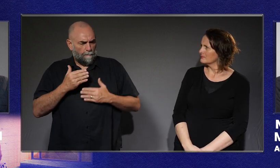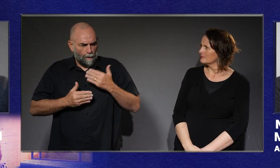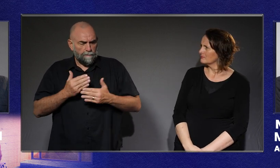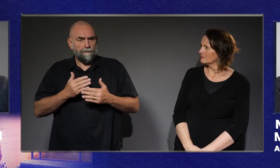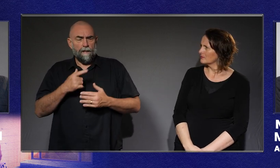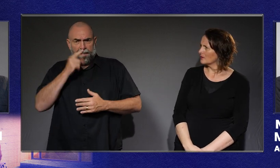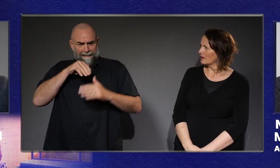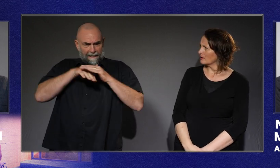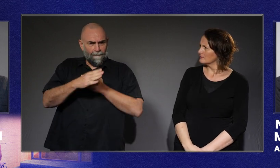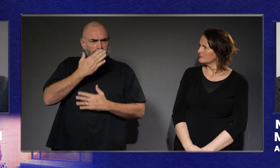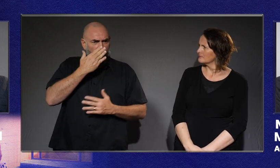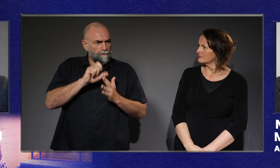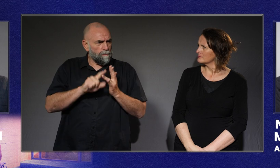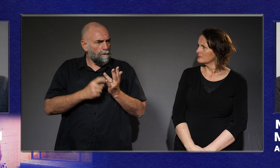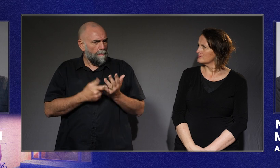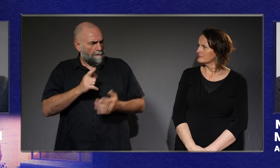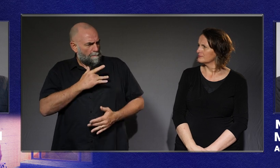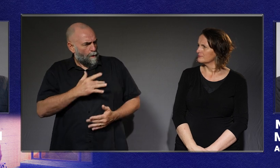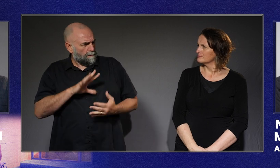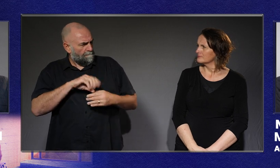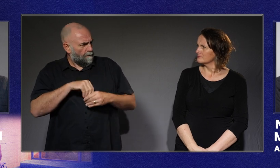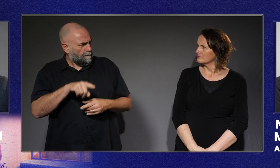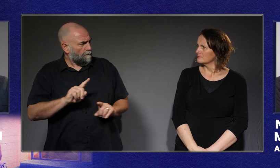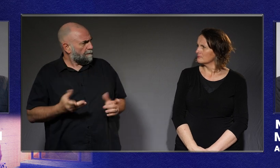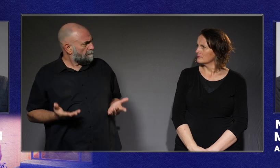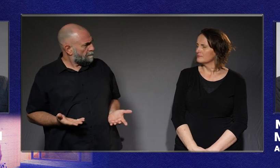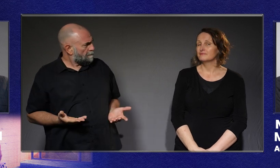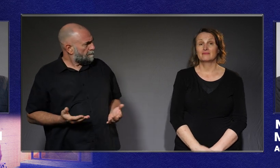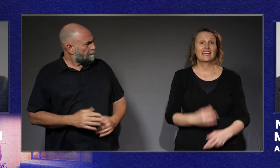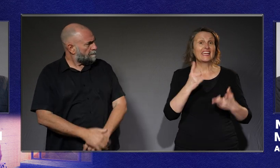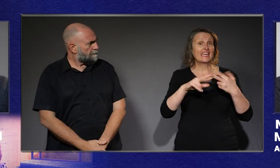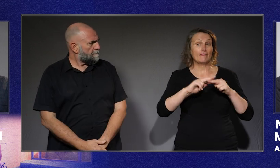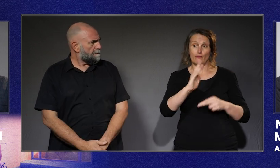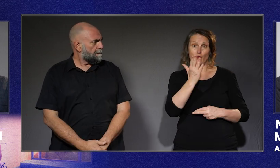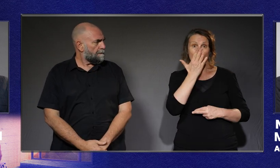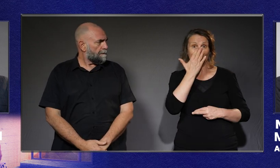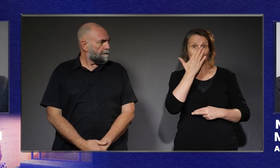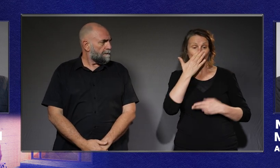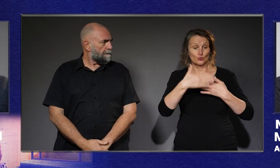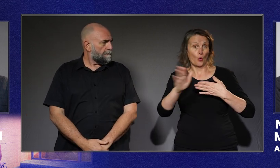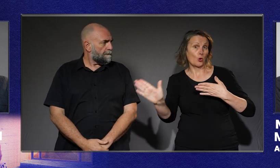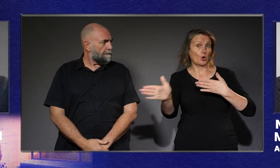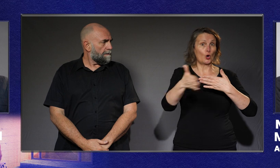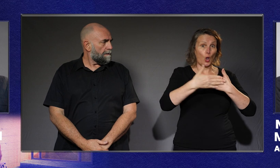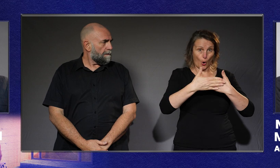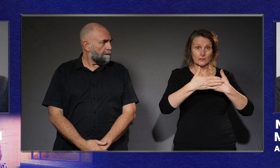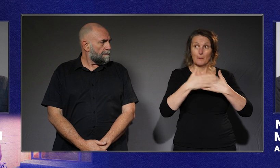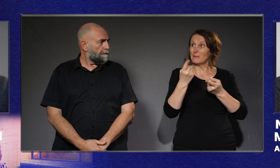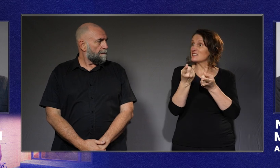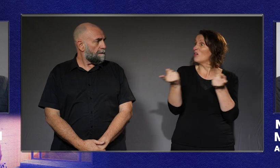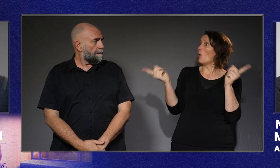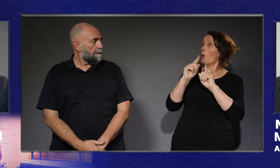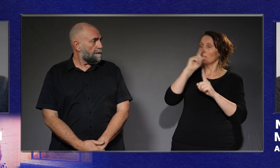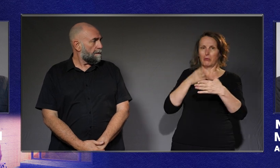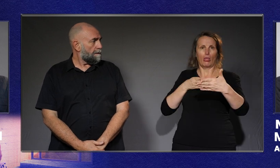through the front? Had they closed that entrance off or had they turned into a grass slope or something like that that was inaccessible for everyone?